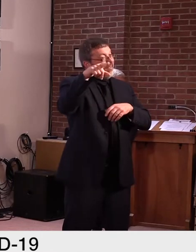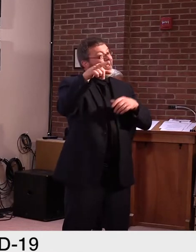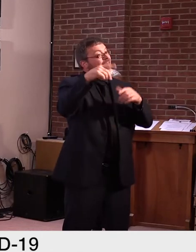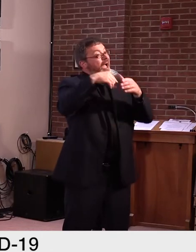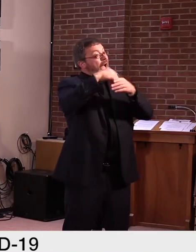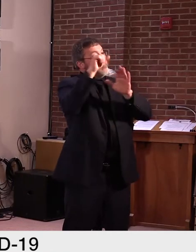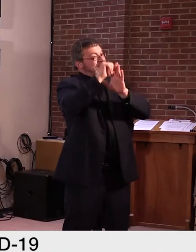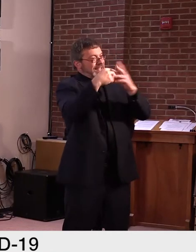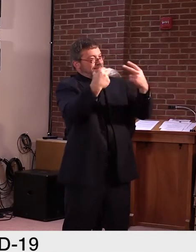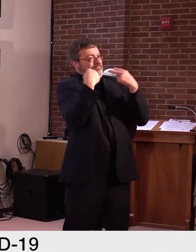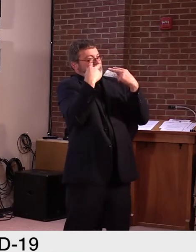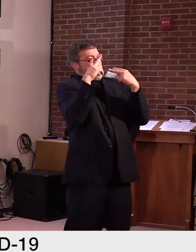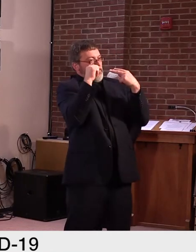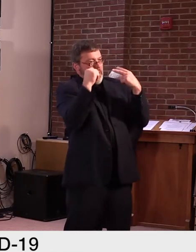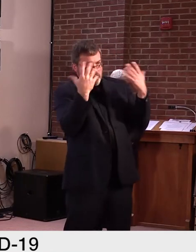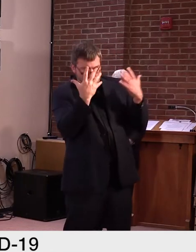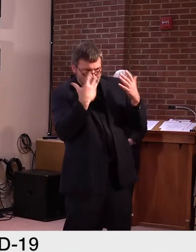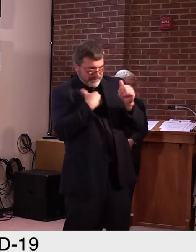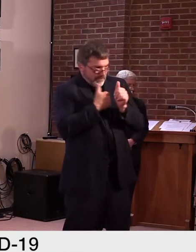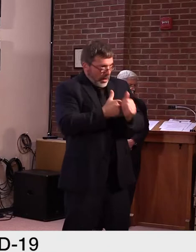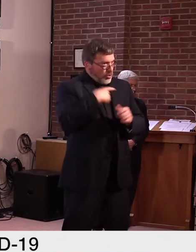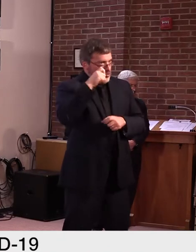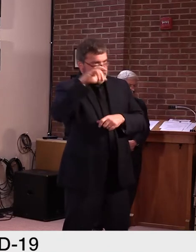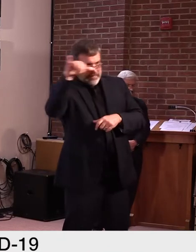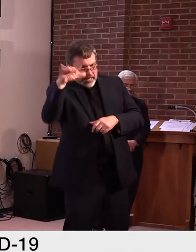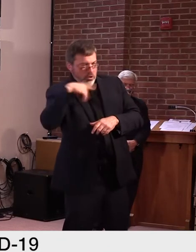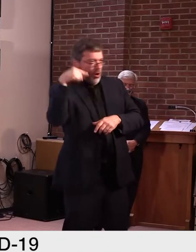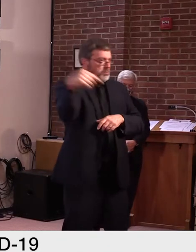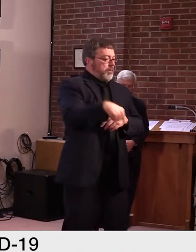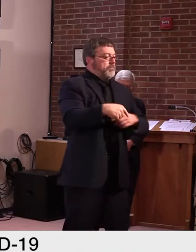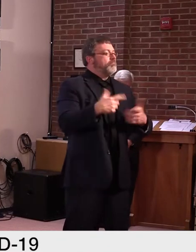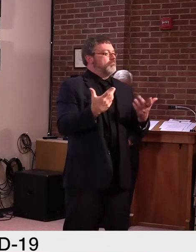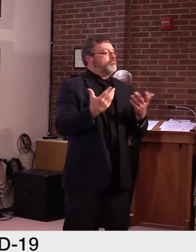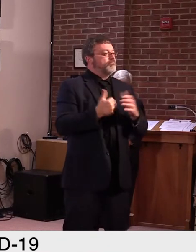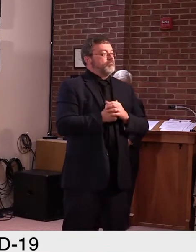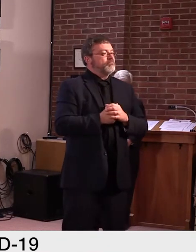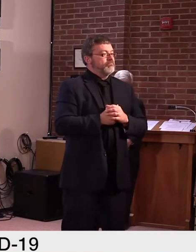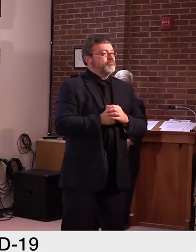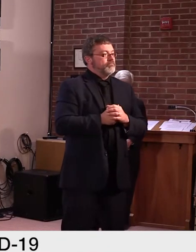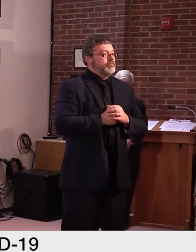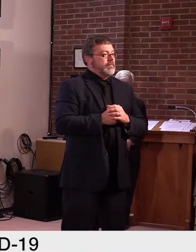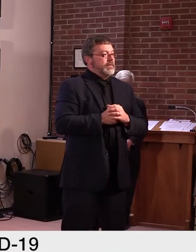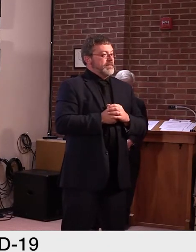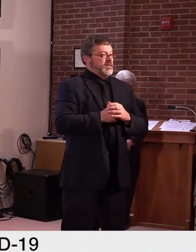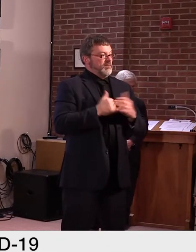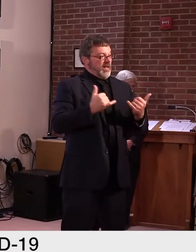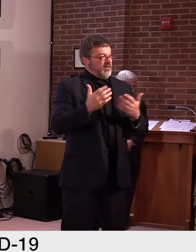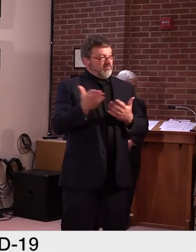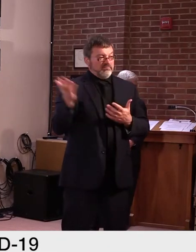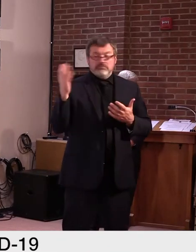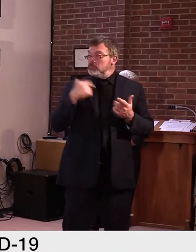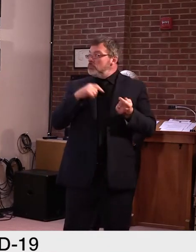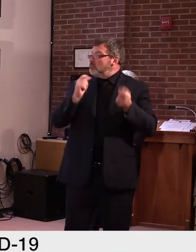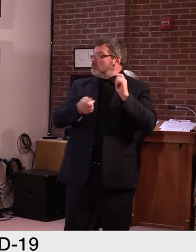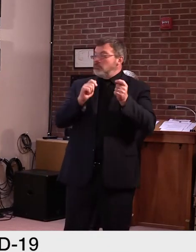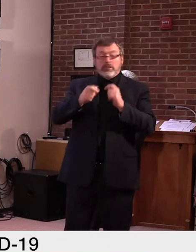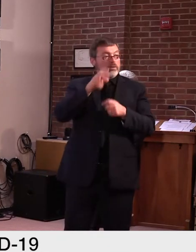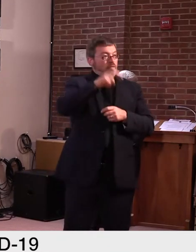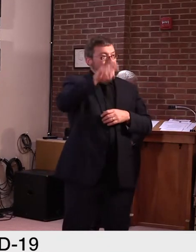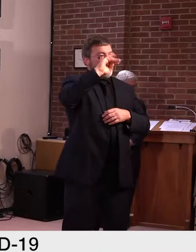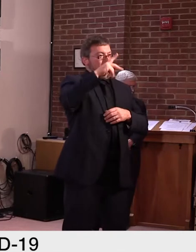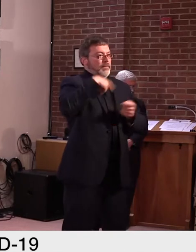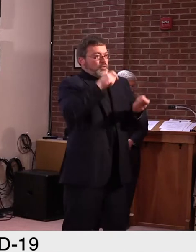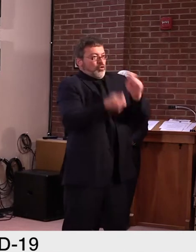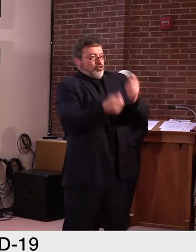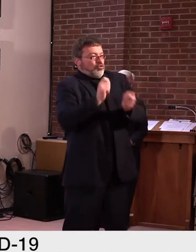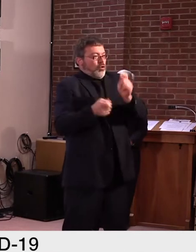Getting now to the updated travel map, you'll see here, both on the update and if we slip ahead a slide on the comparison of where